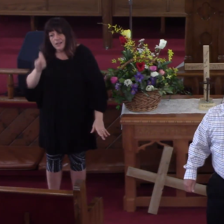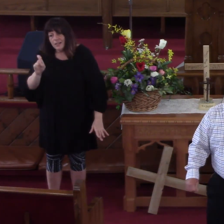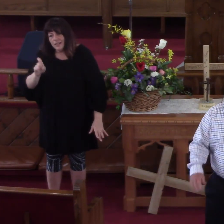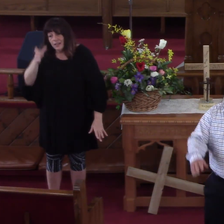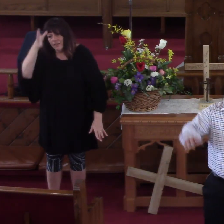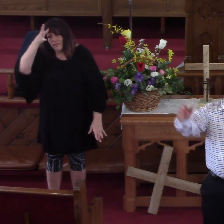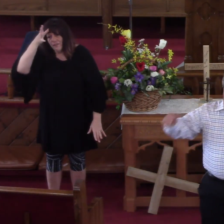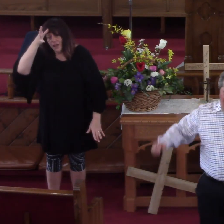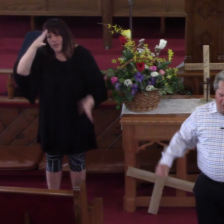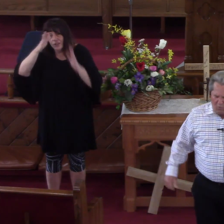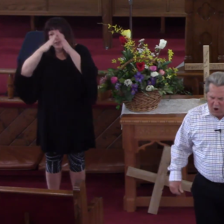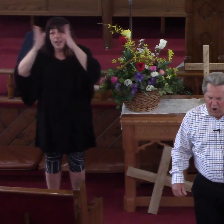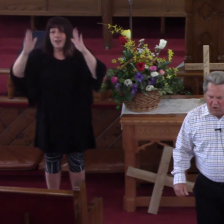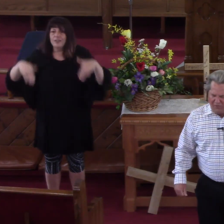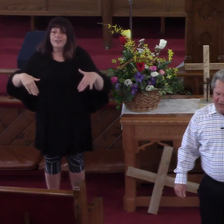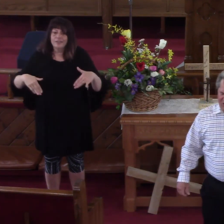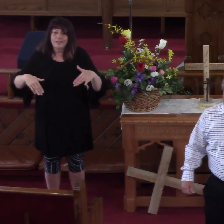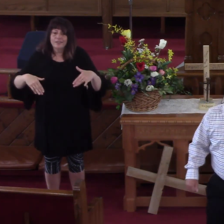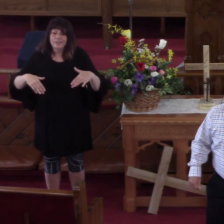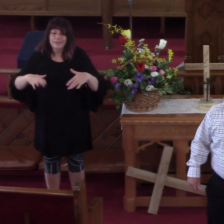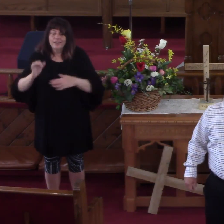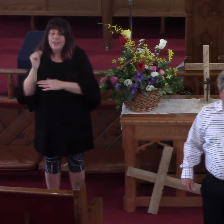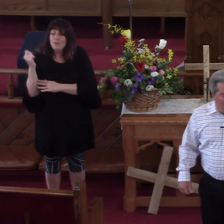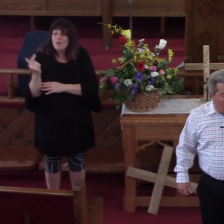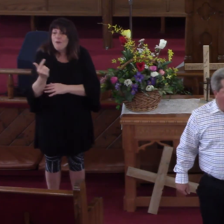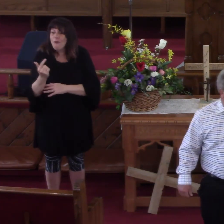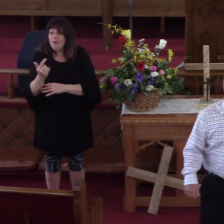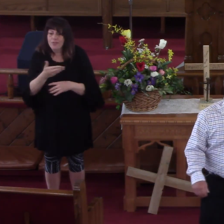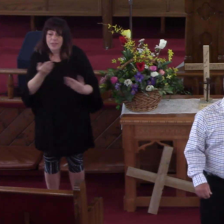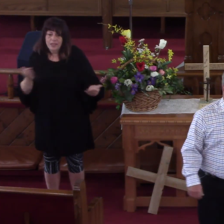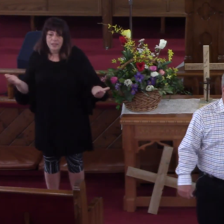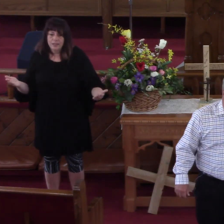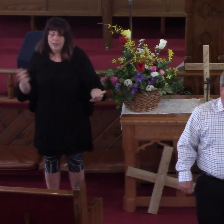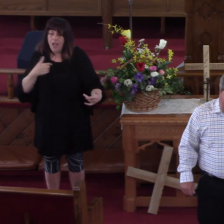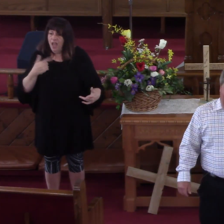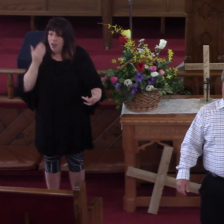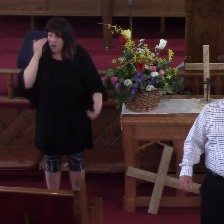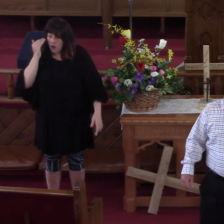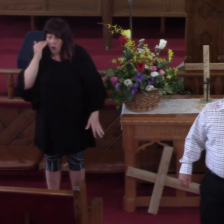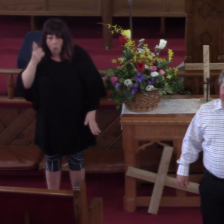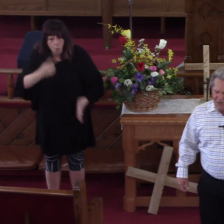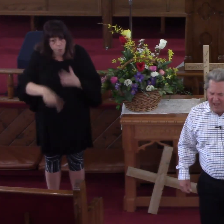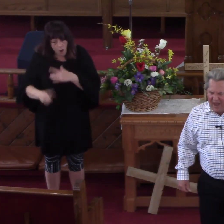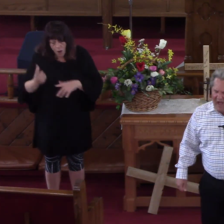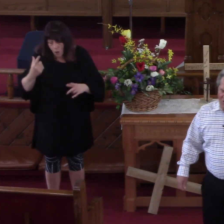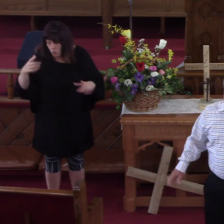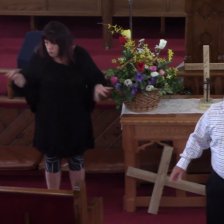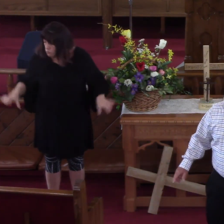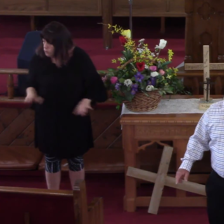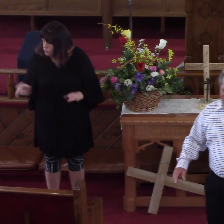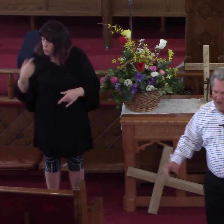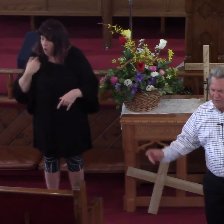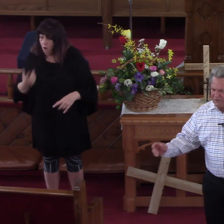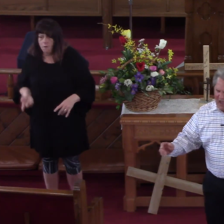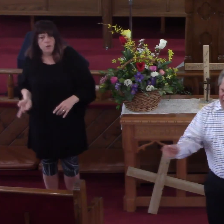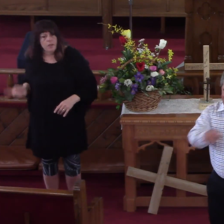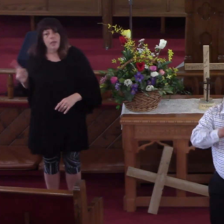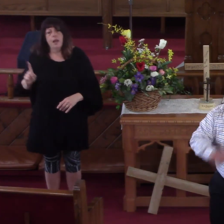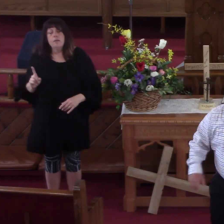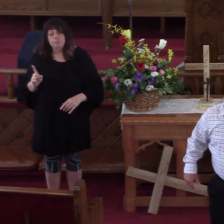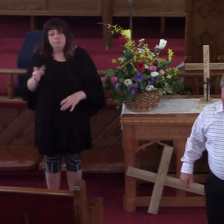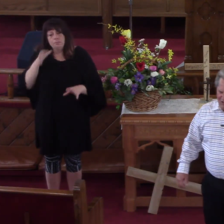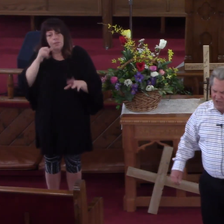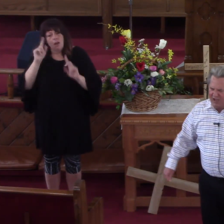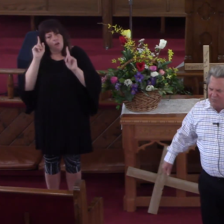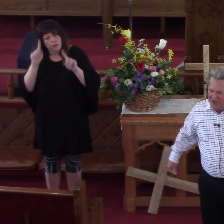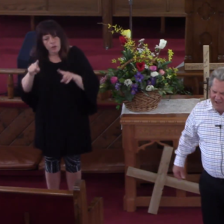in my father's house were all these things. He said, I know what I'll do. I'll arise and I'll go to father's house